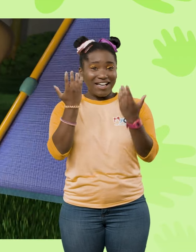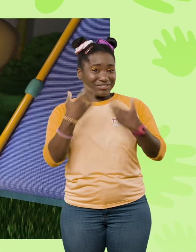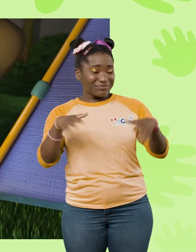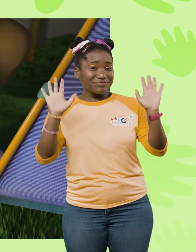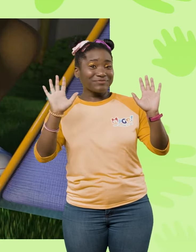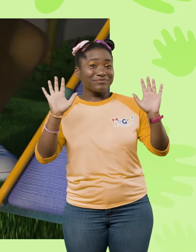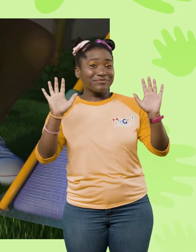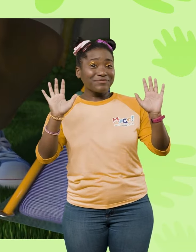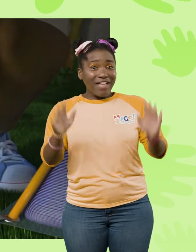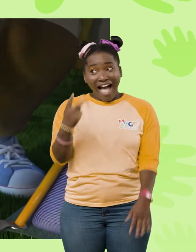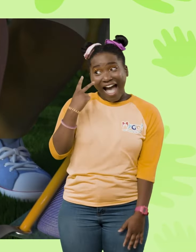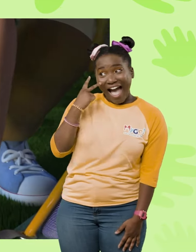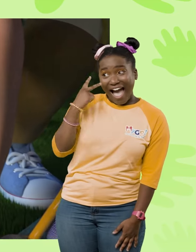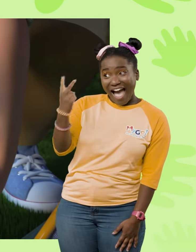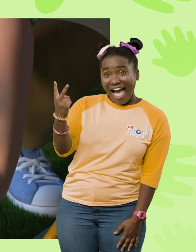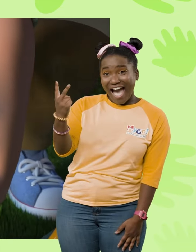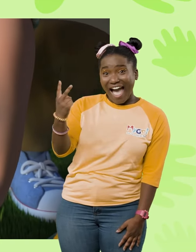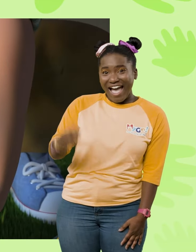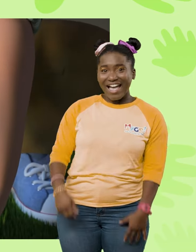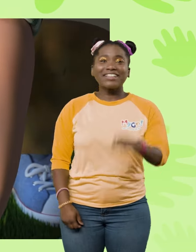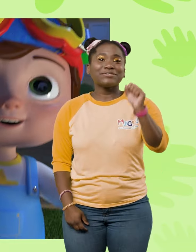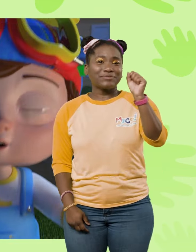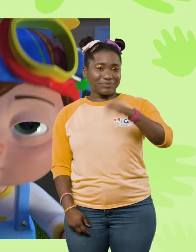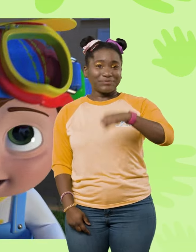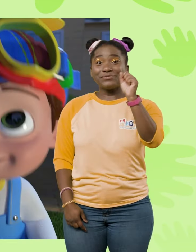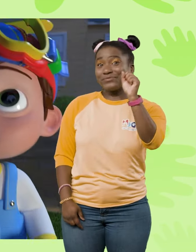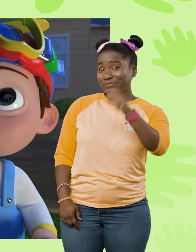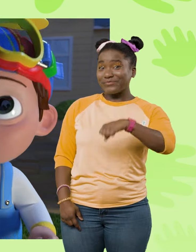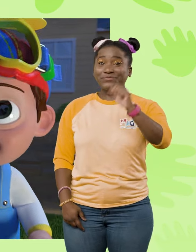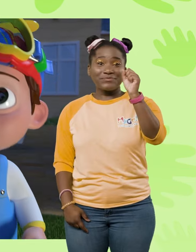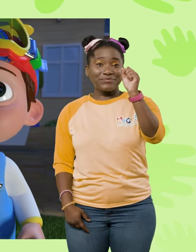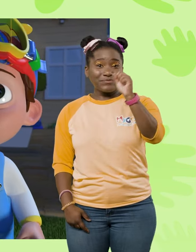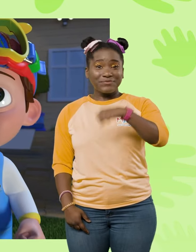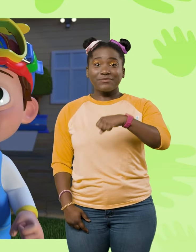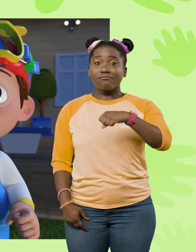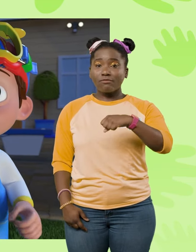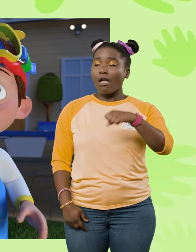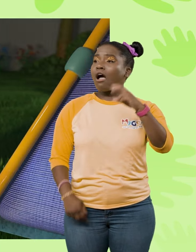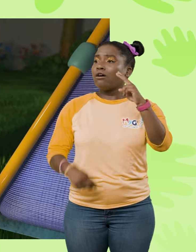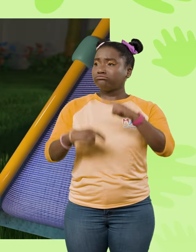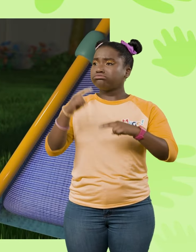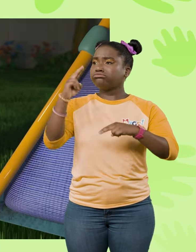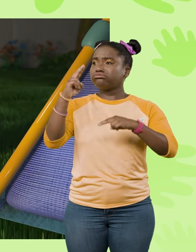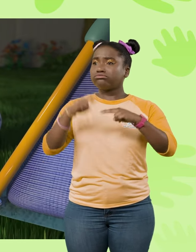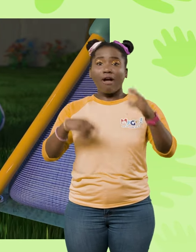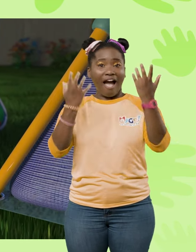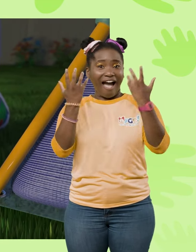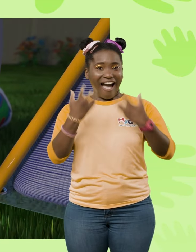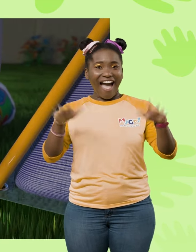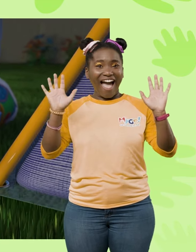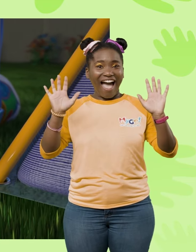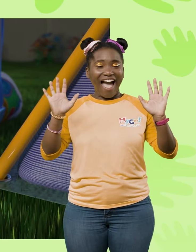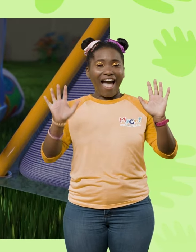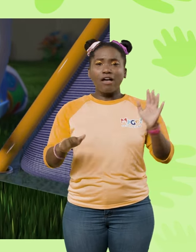almost done, you see. Yes, yes, yes, yes, you see, we're all done now.